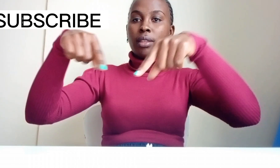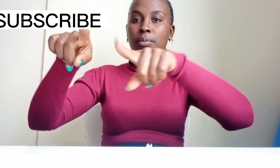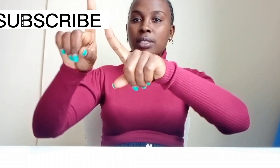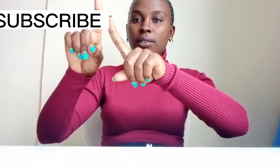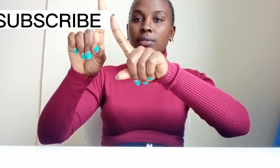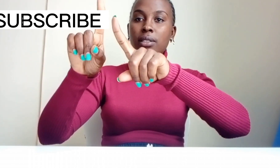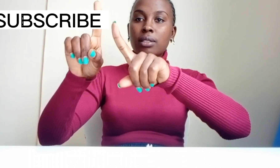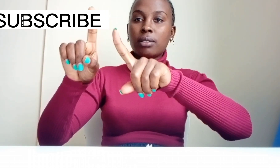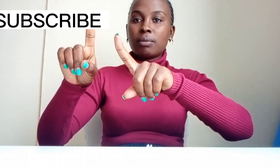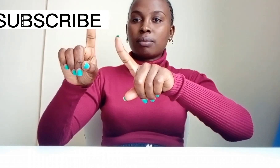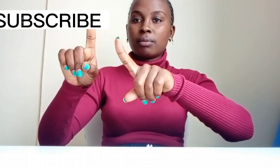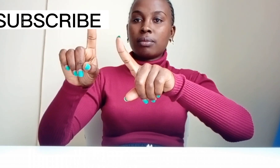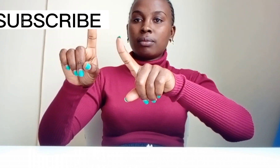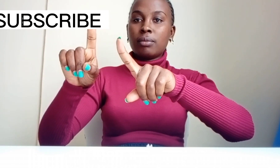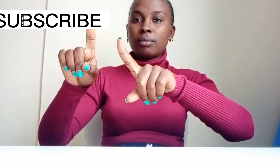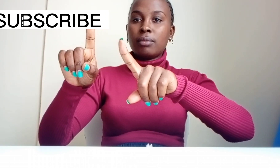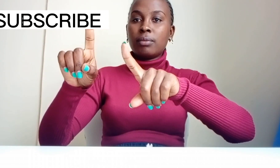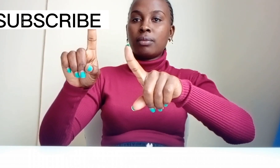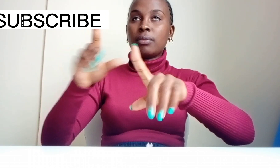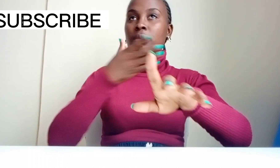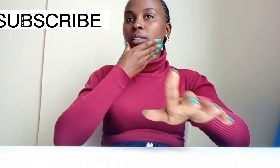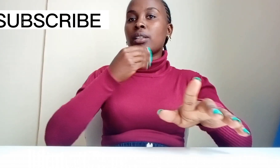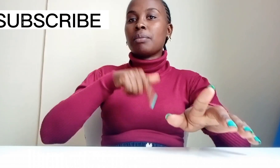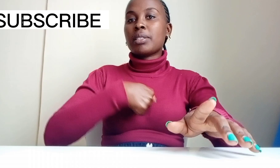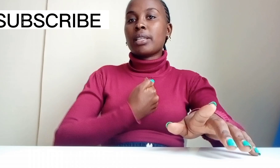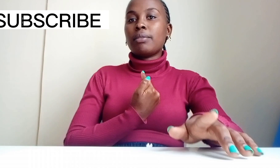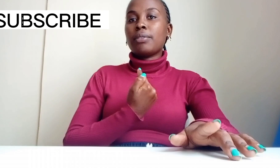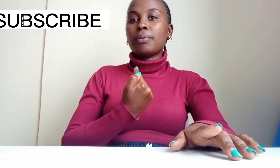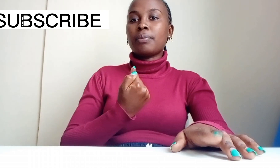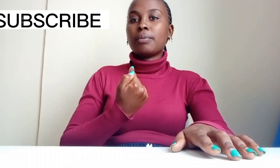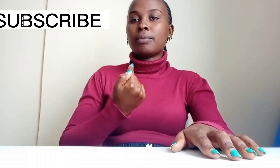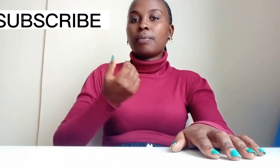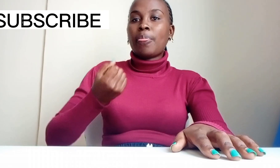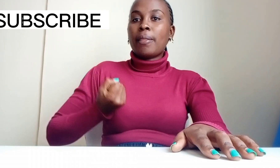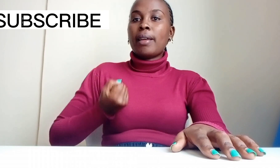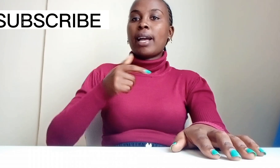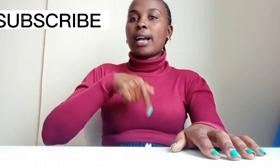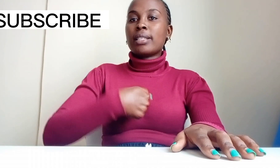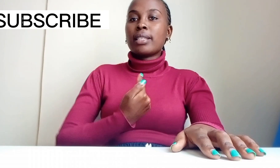themselves, himself, himself, herself, herself,